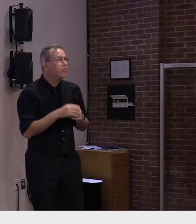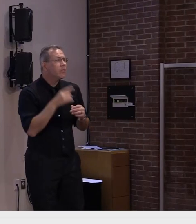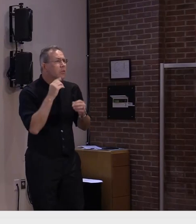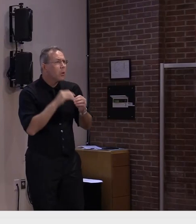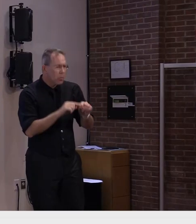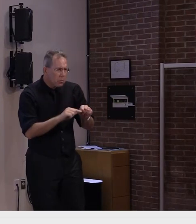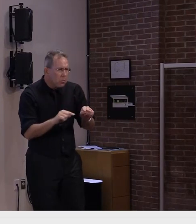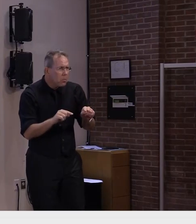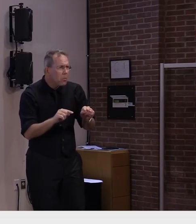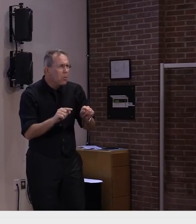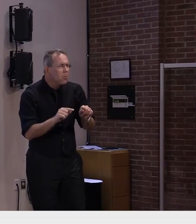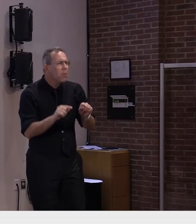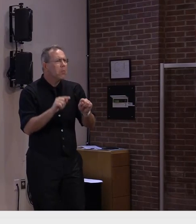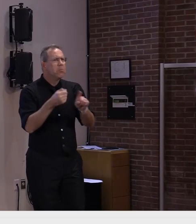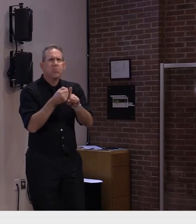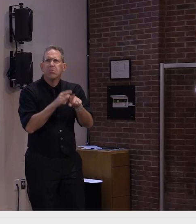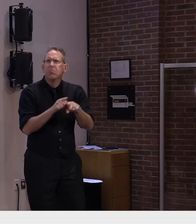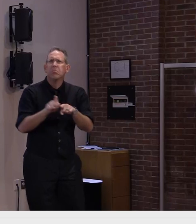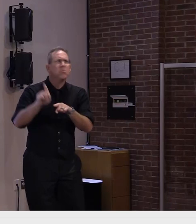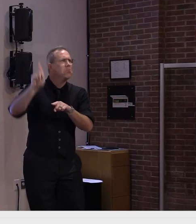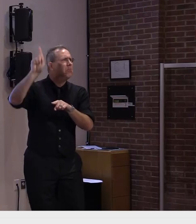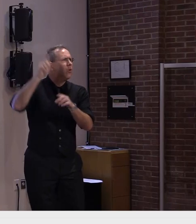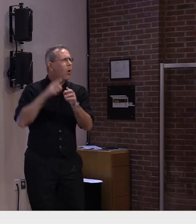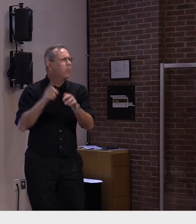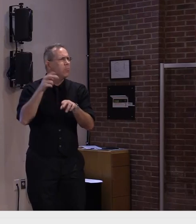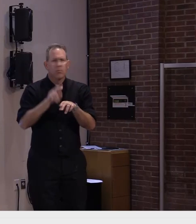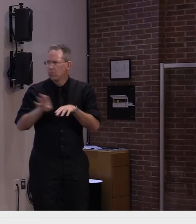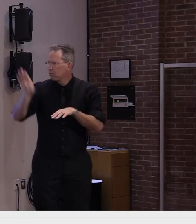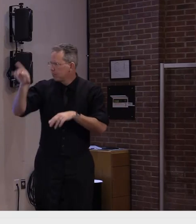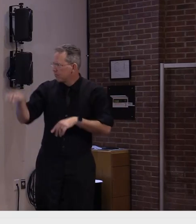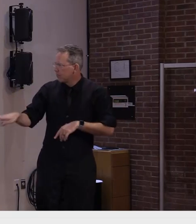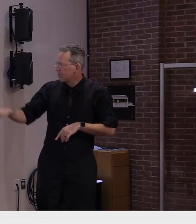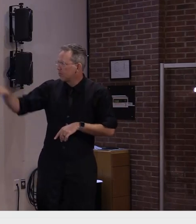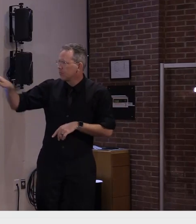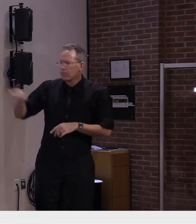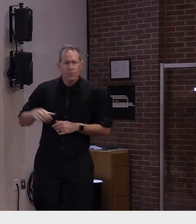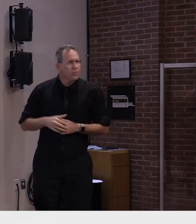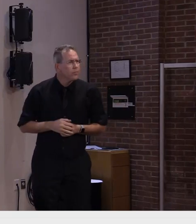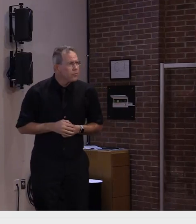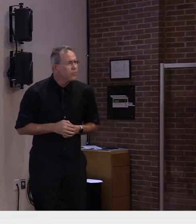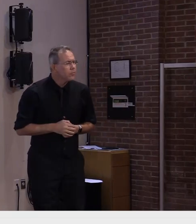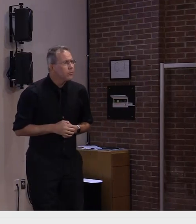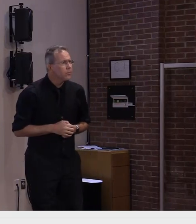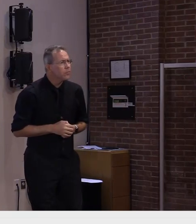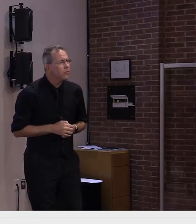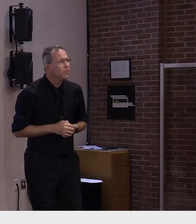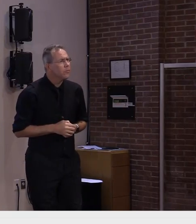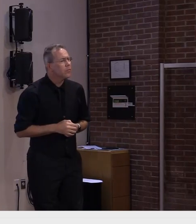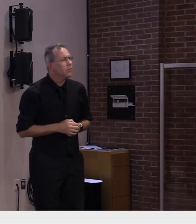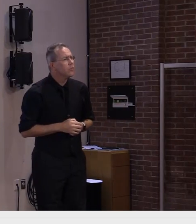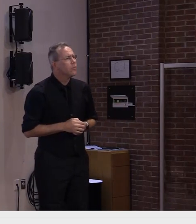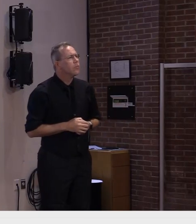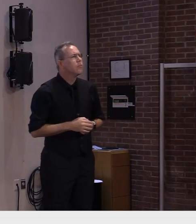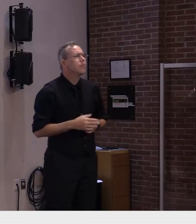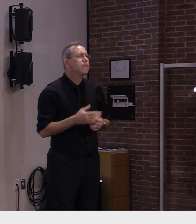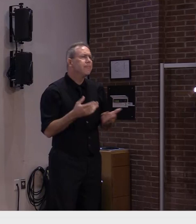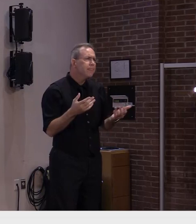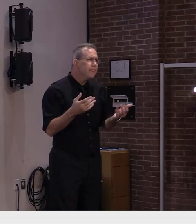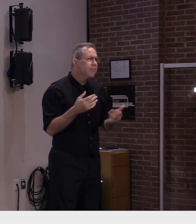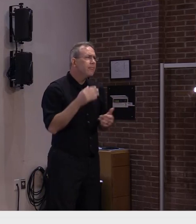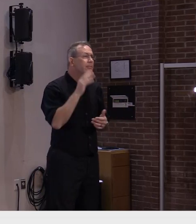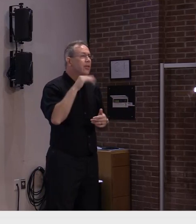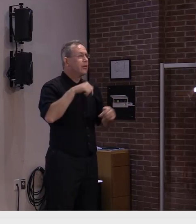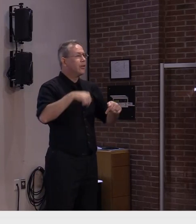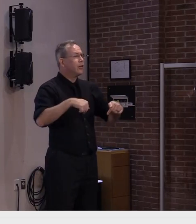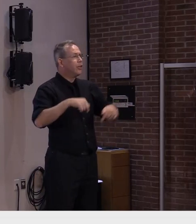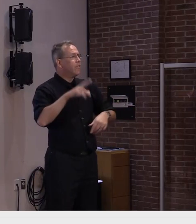hospitalizations have been rising for some time and are significantly higher than ours on a per capita basis and again even though our hospital rates have gone up we